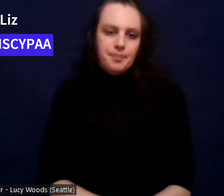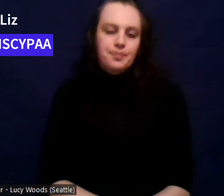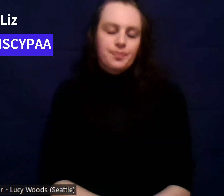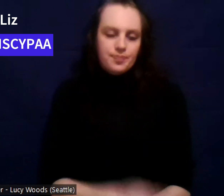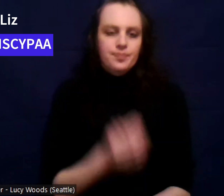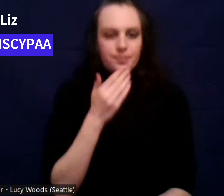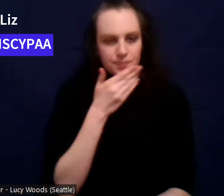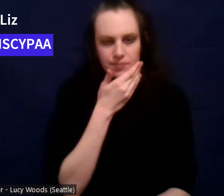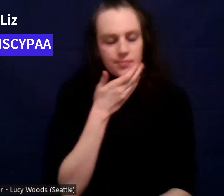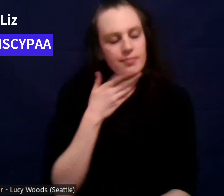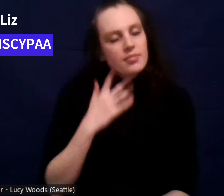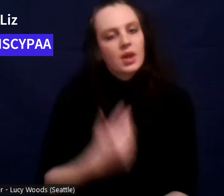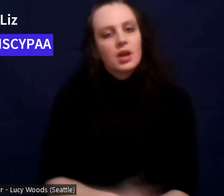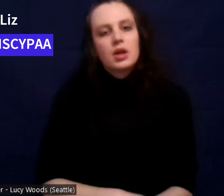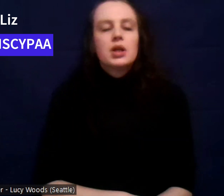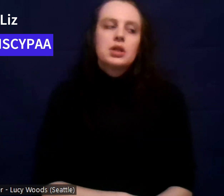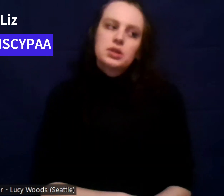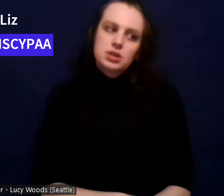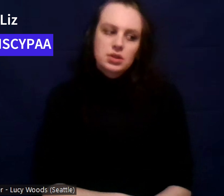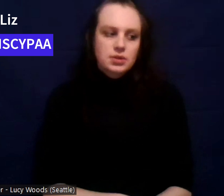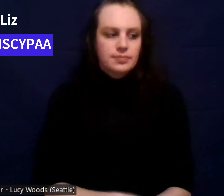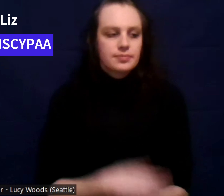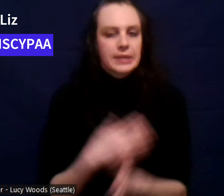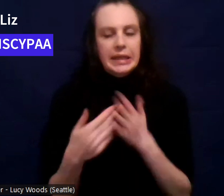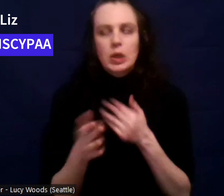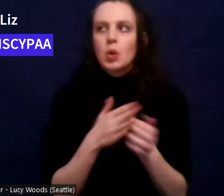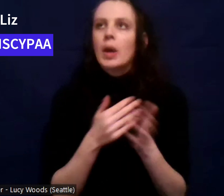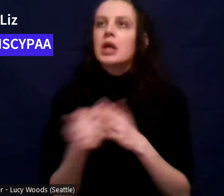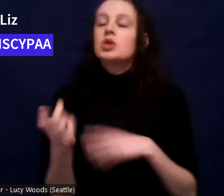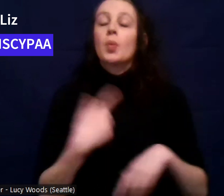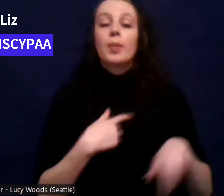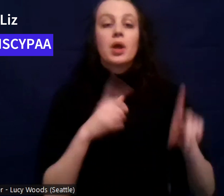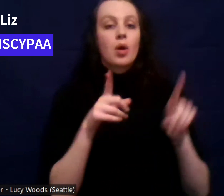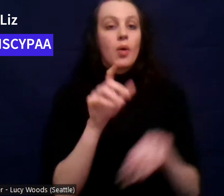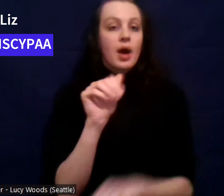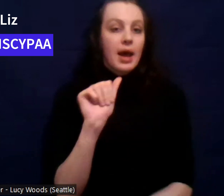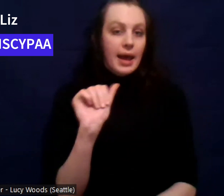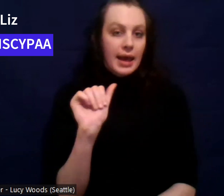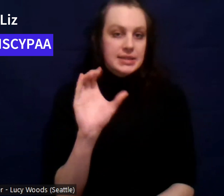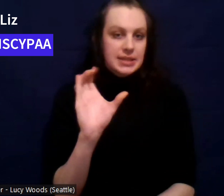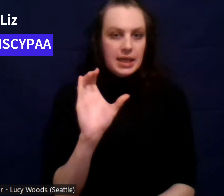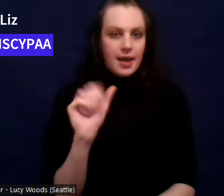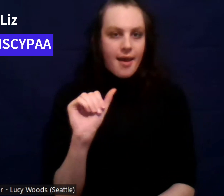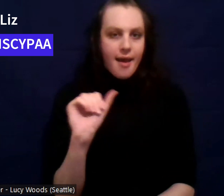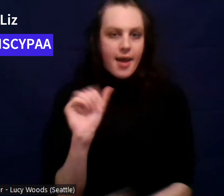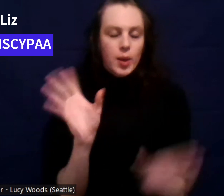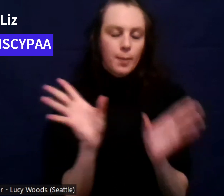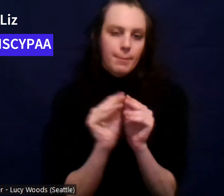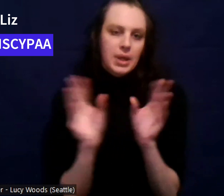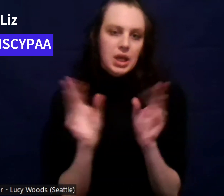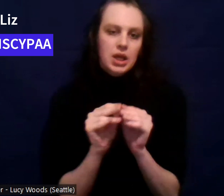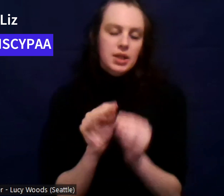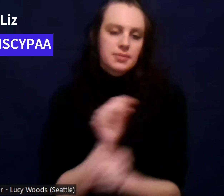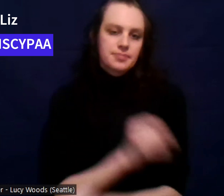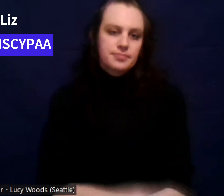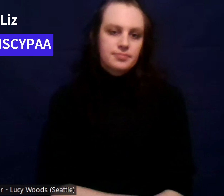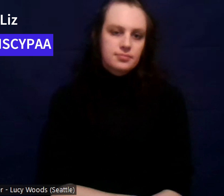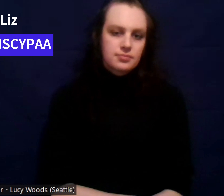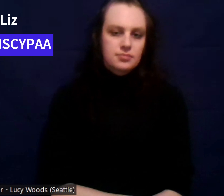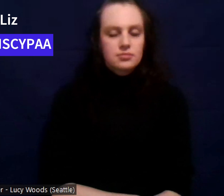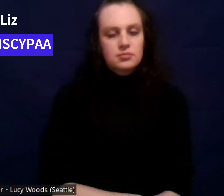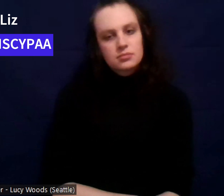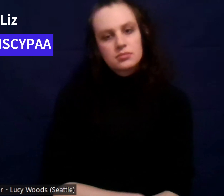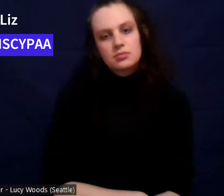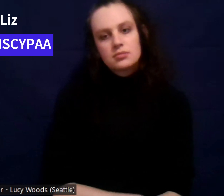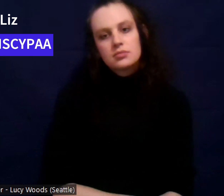and anyway, so I was going to these adult children of alcoholic meetings. Um, and